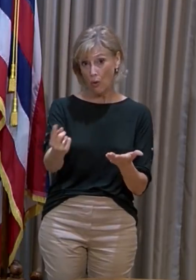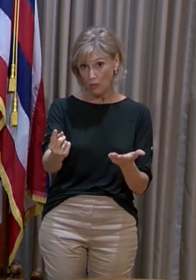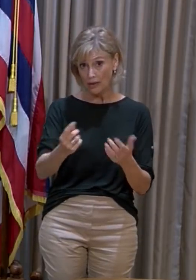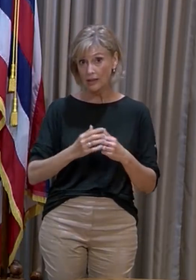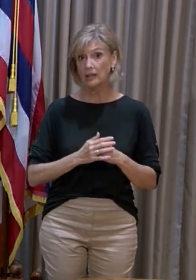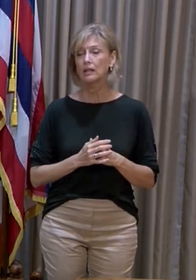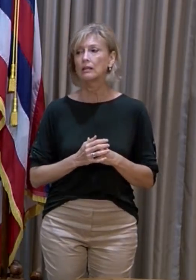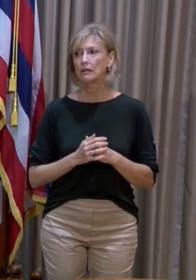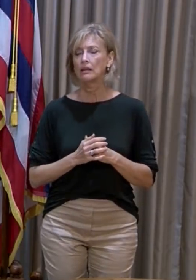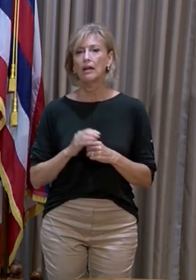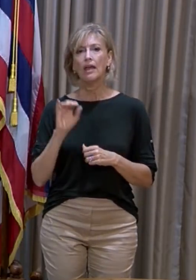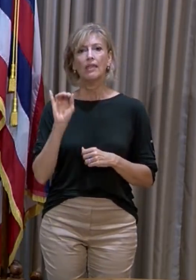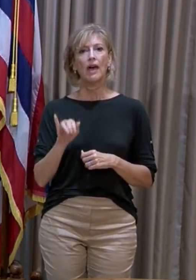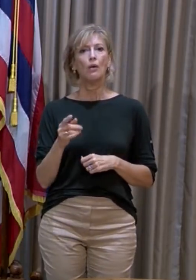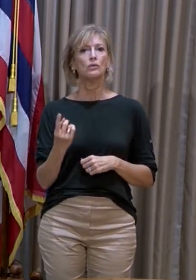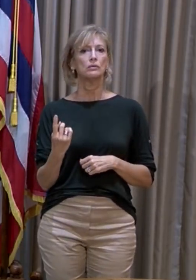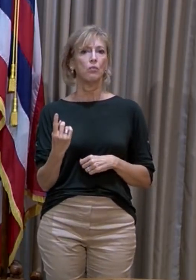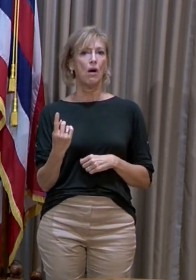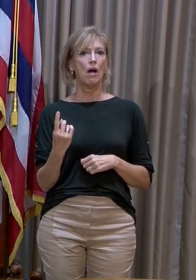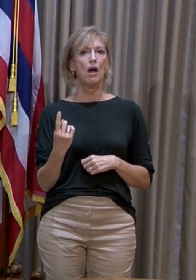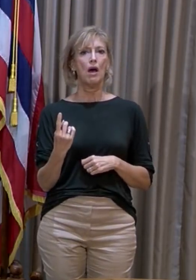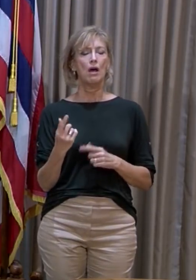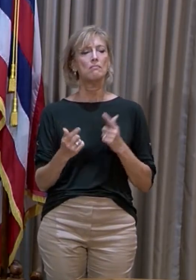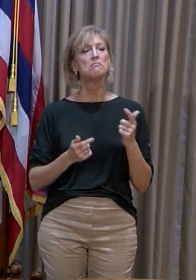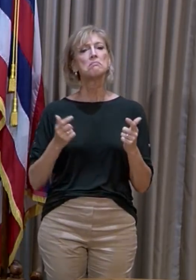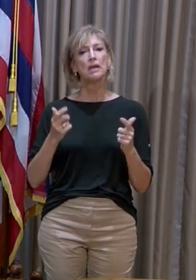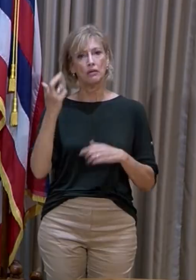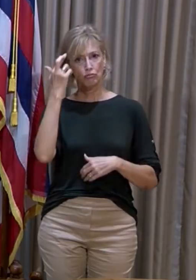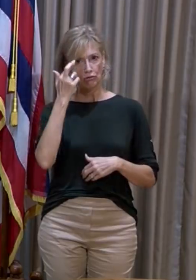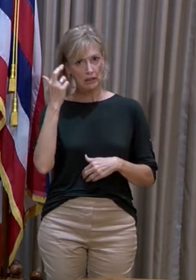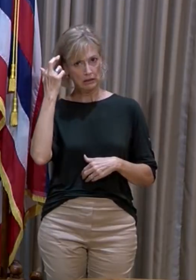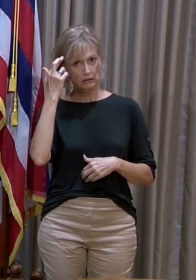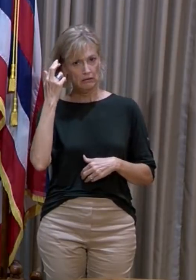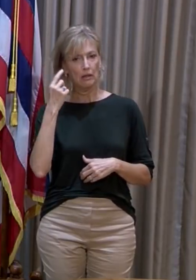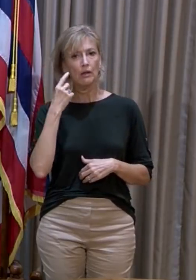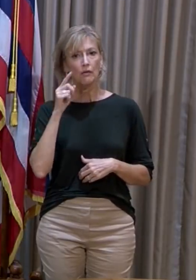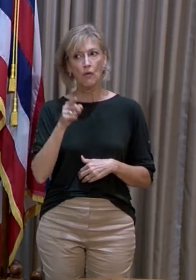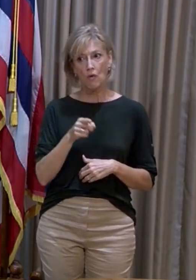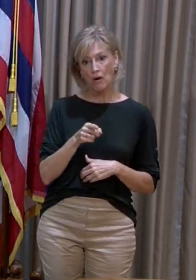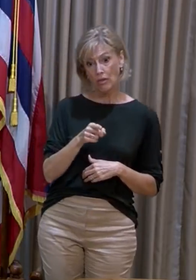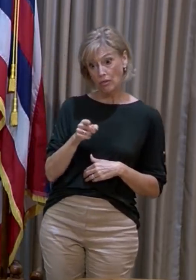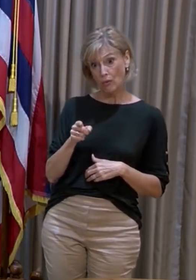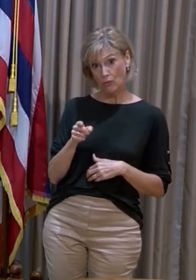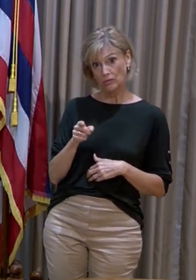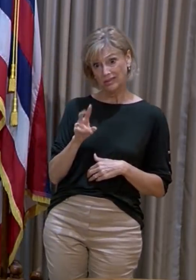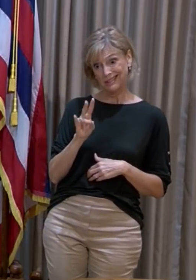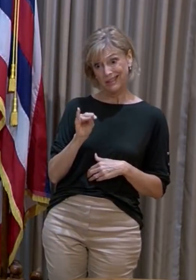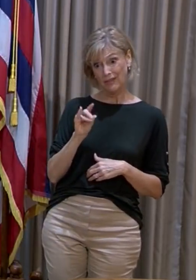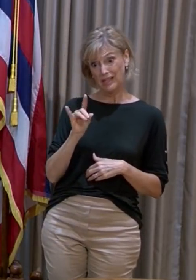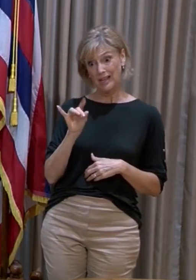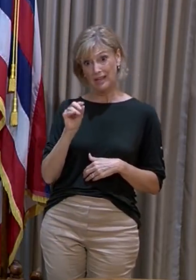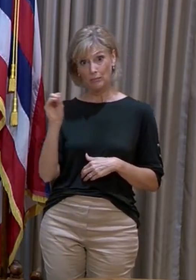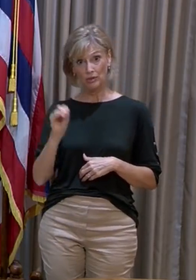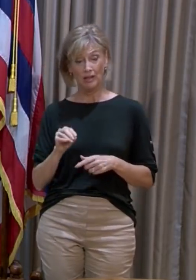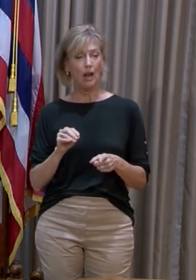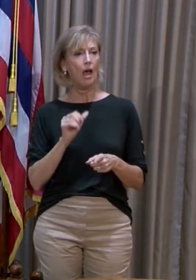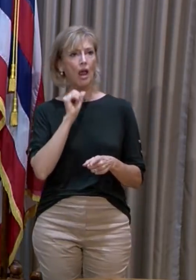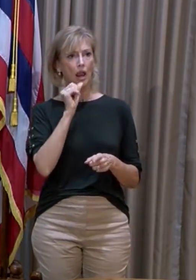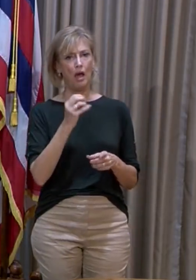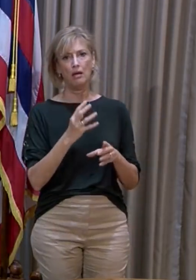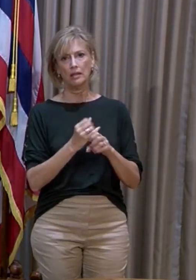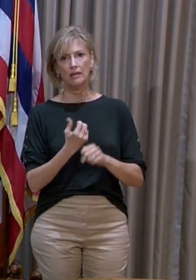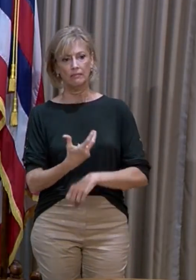was one of the higher reasons given for those who are not vaccinated.